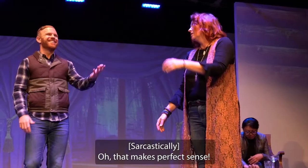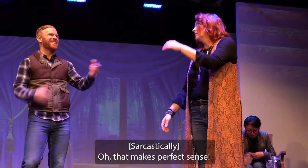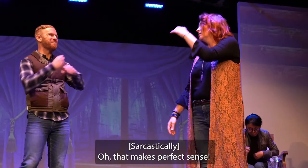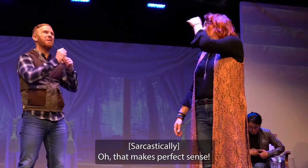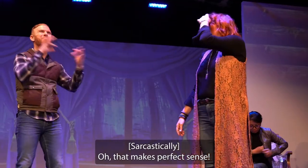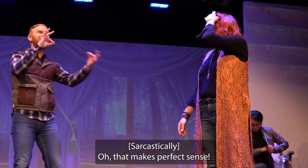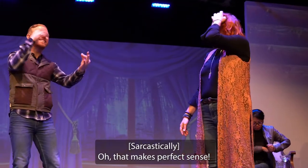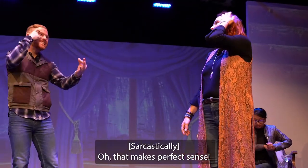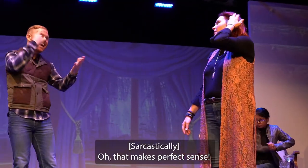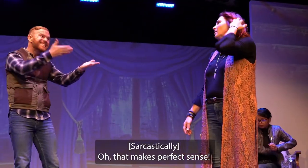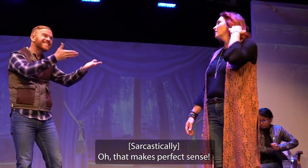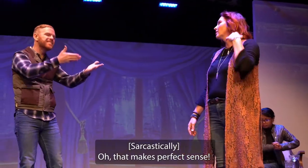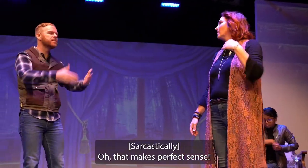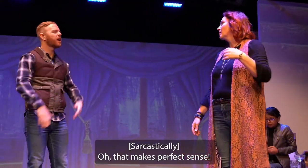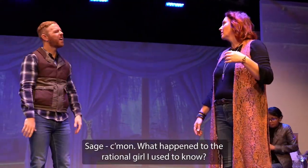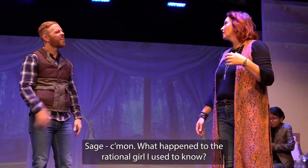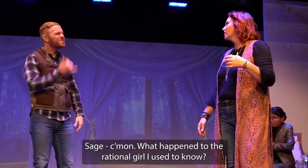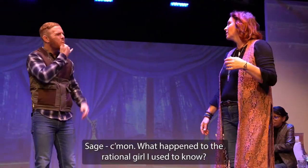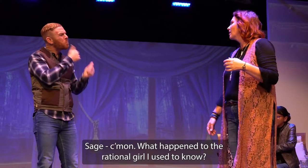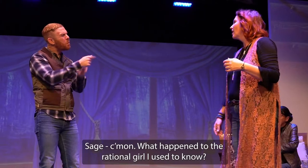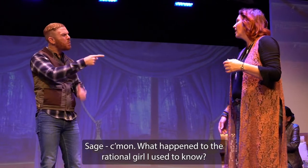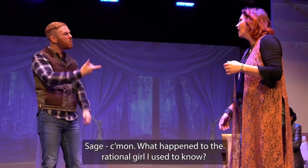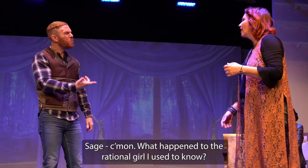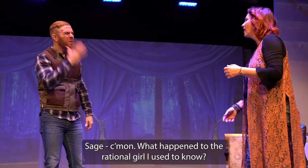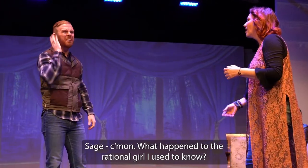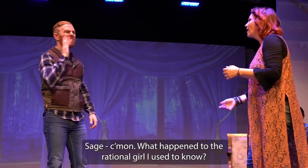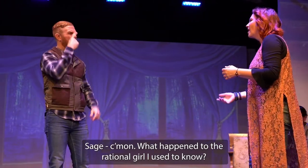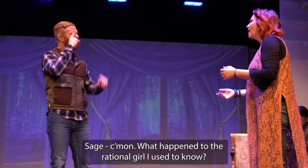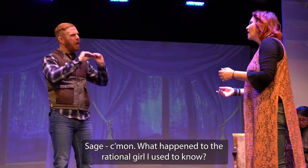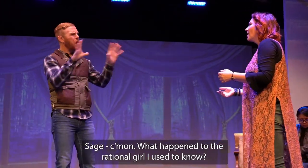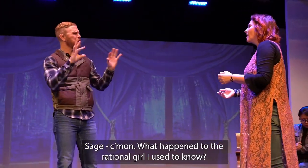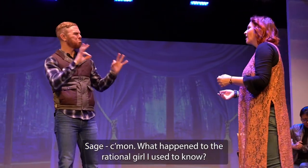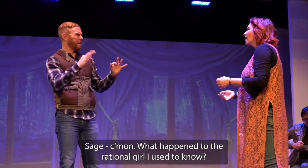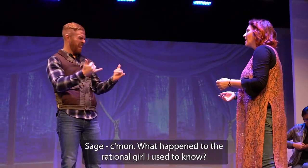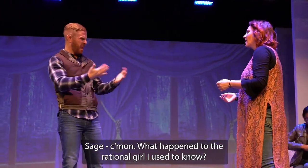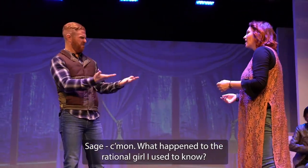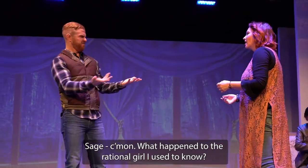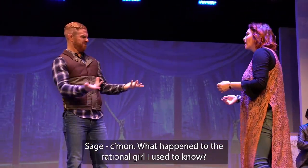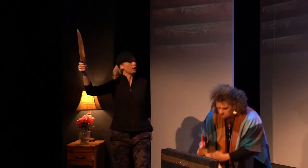Oh, that makes perfect sense. Sage, come on, what happened to the rational girl I used to know?